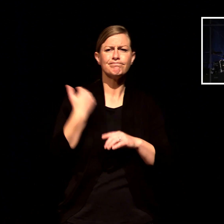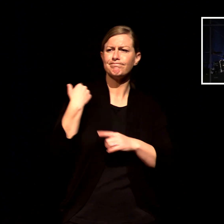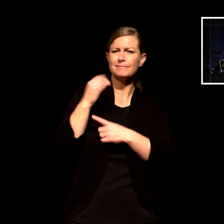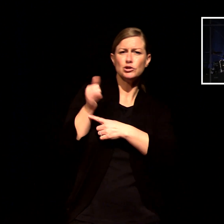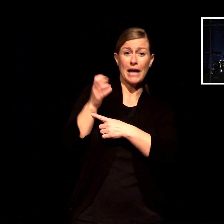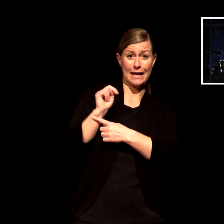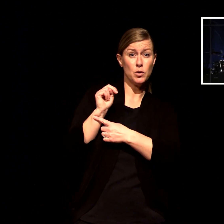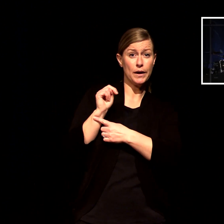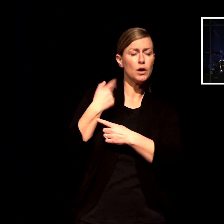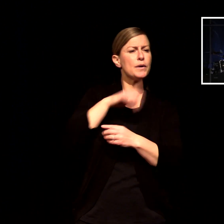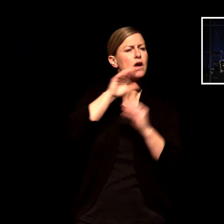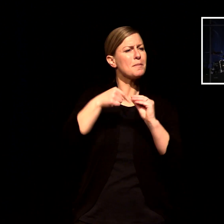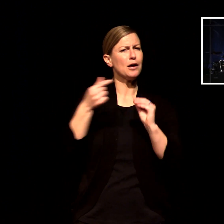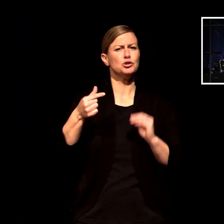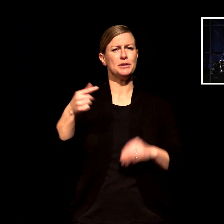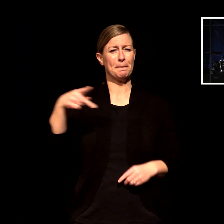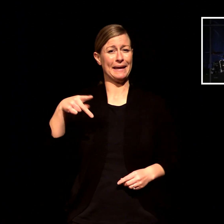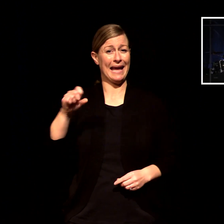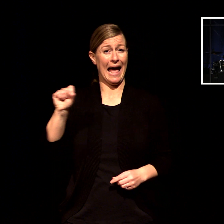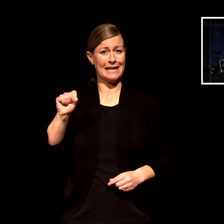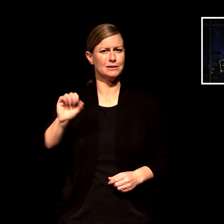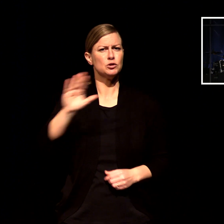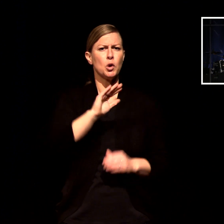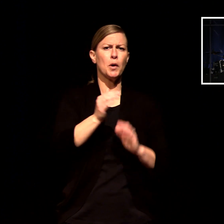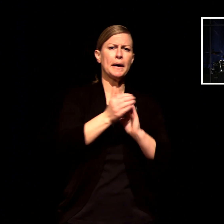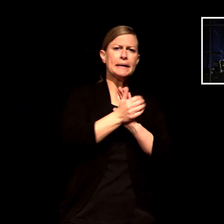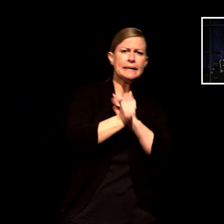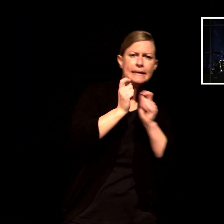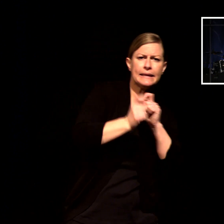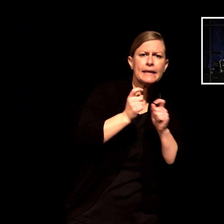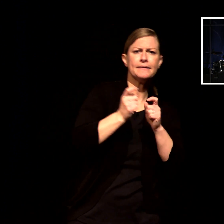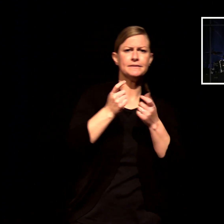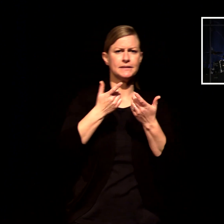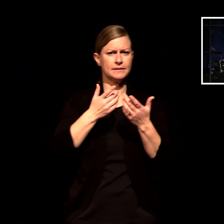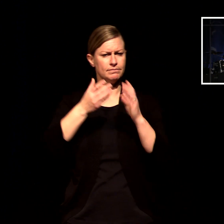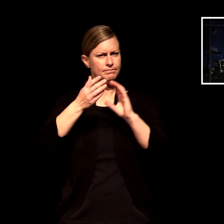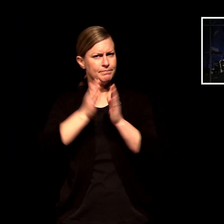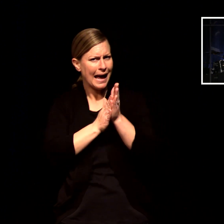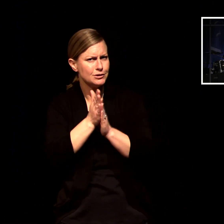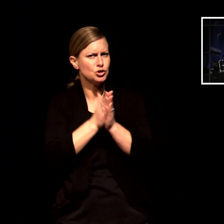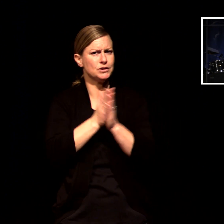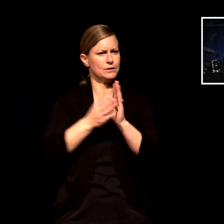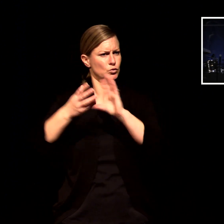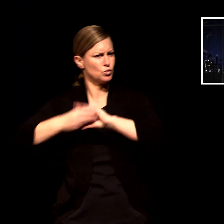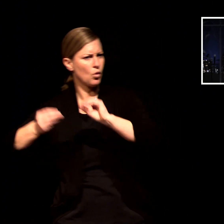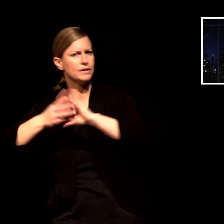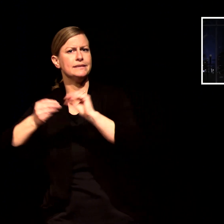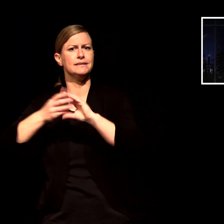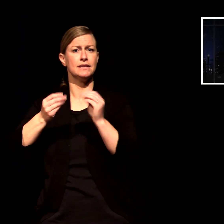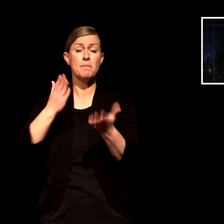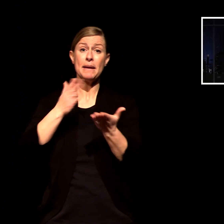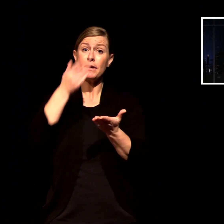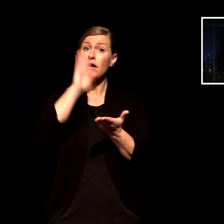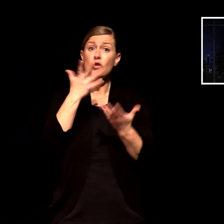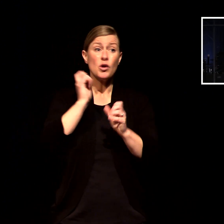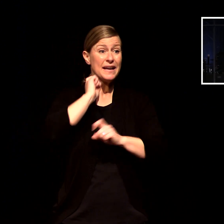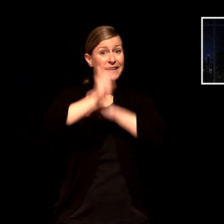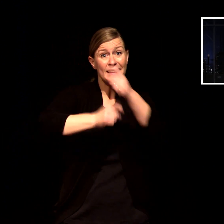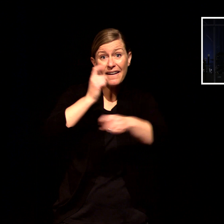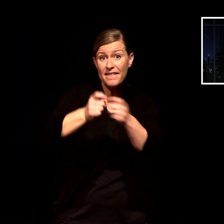so invite people in maybe you have craftsmanship bless someone with the works of your hands maybe you have leadership as a gift and i would ask if